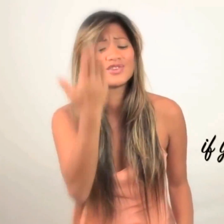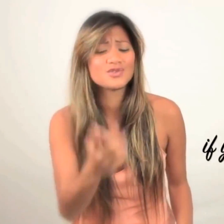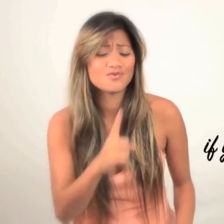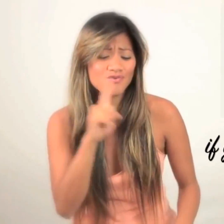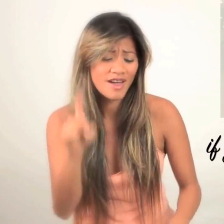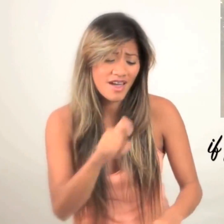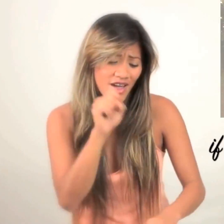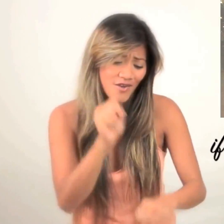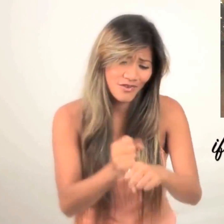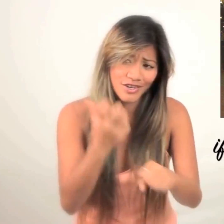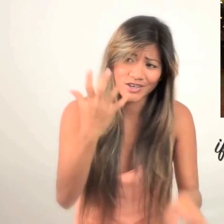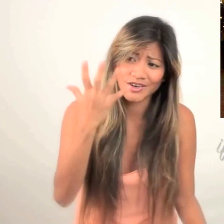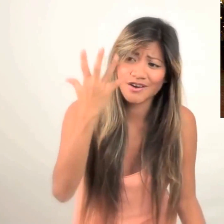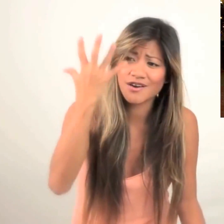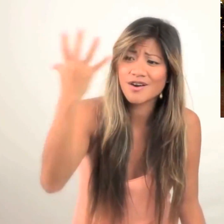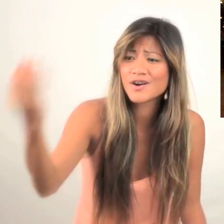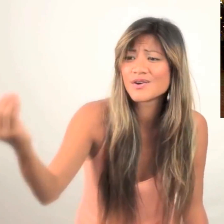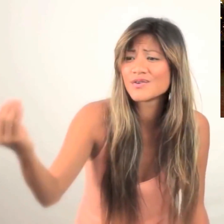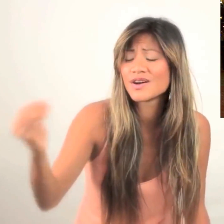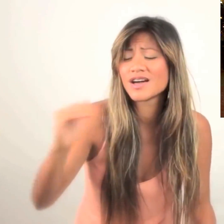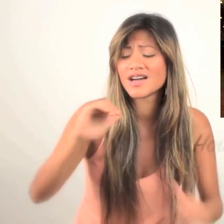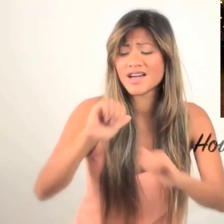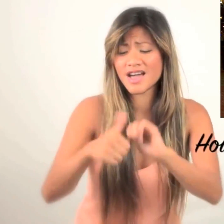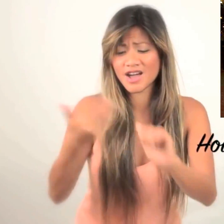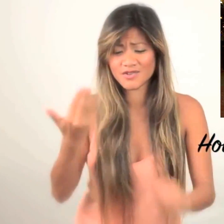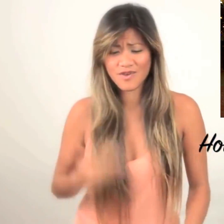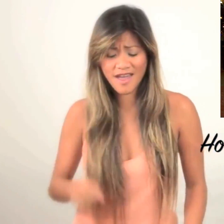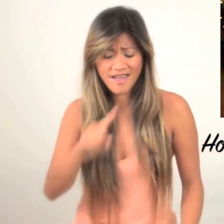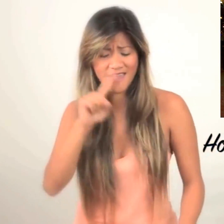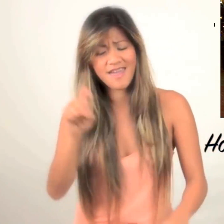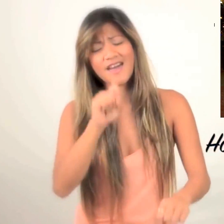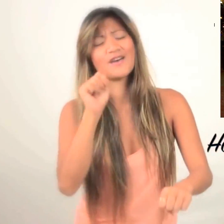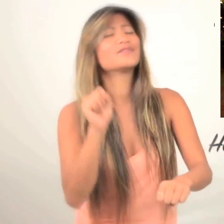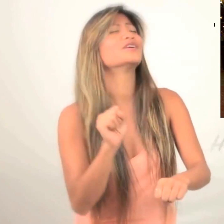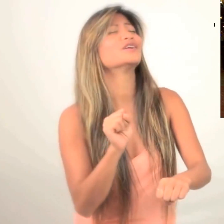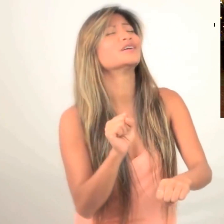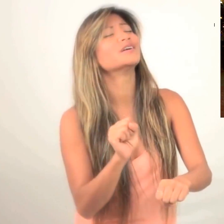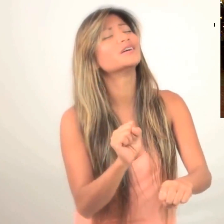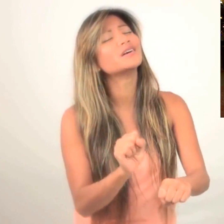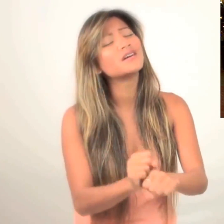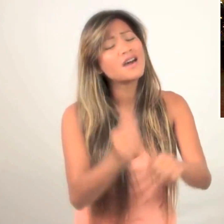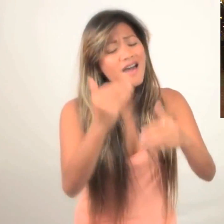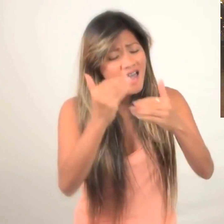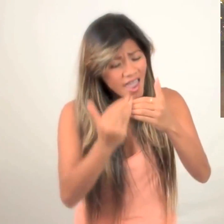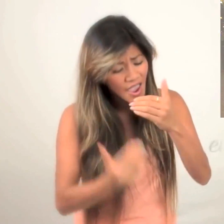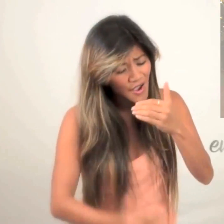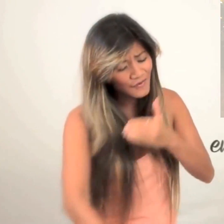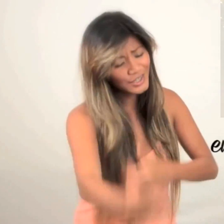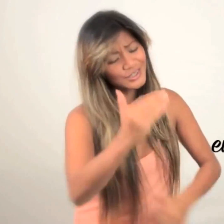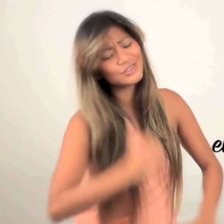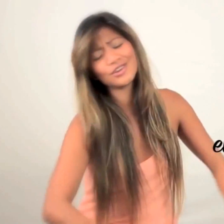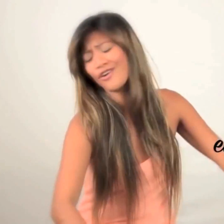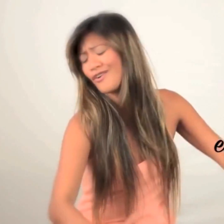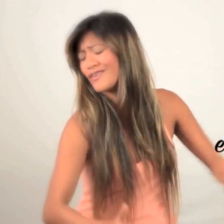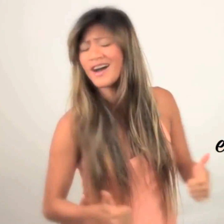you ever go How do I ever, ever survive?